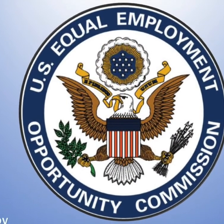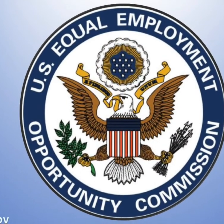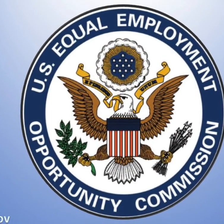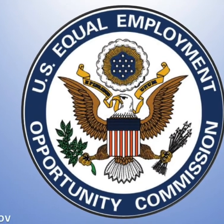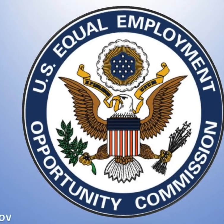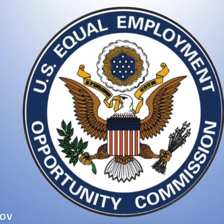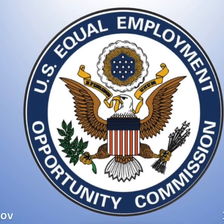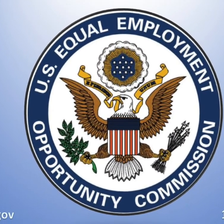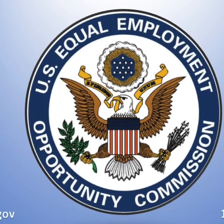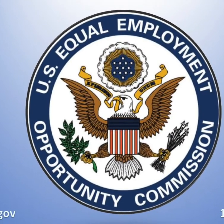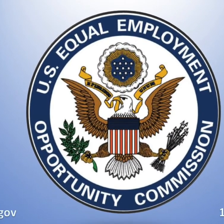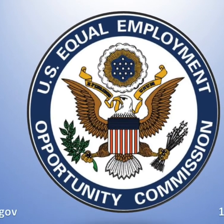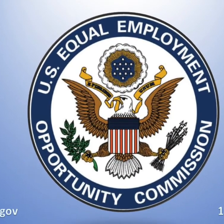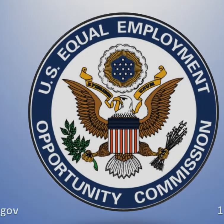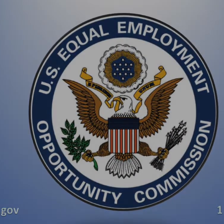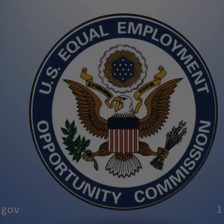fireimmunias.gov. you.